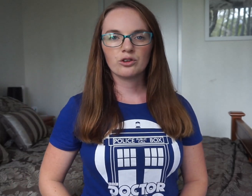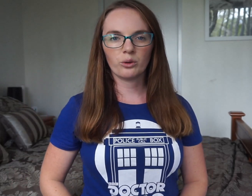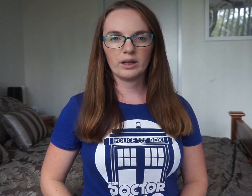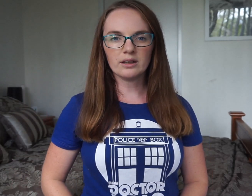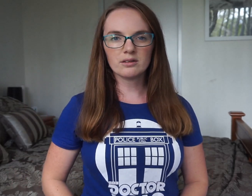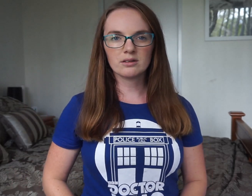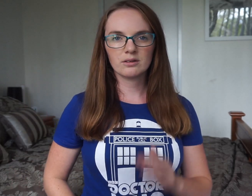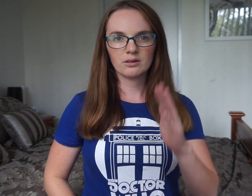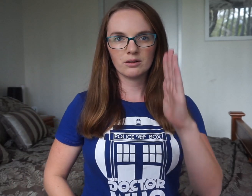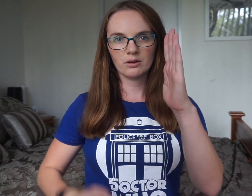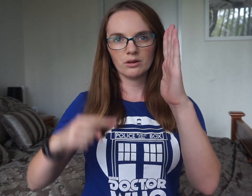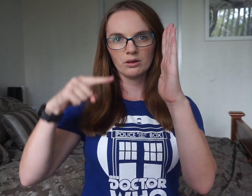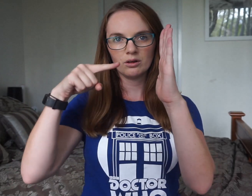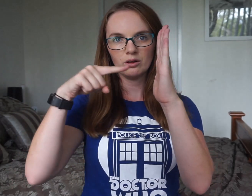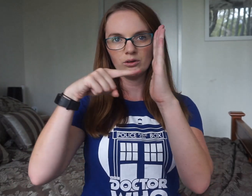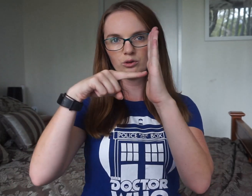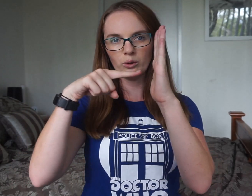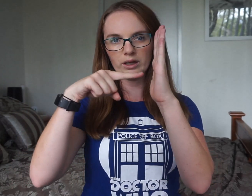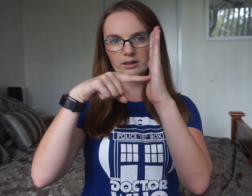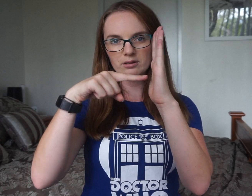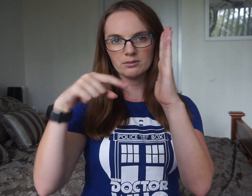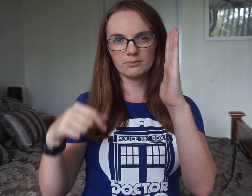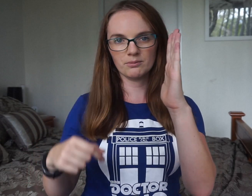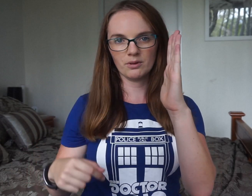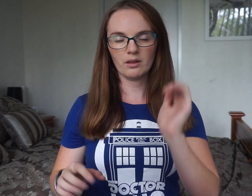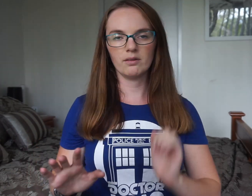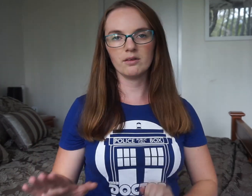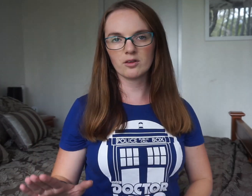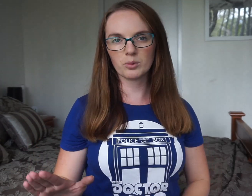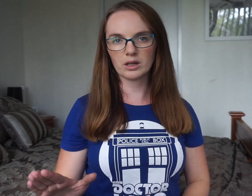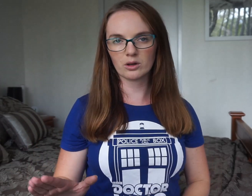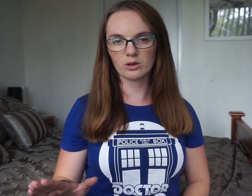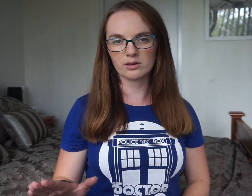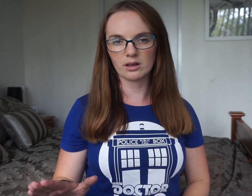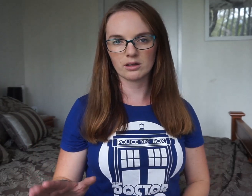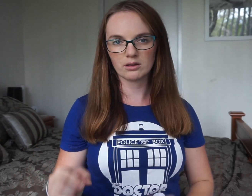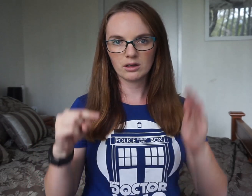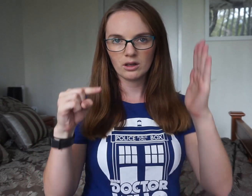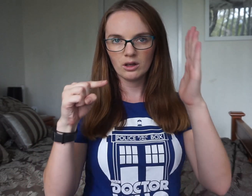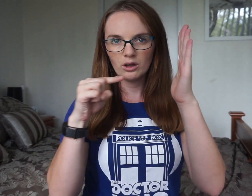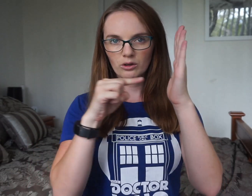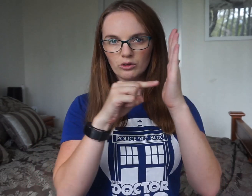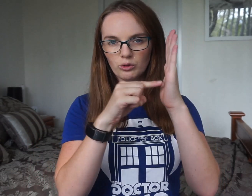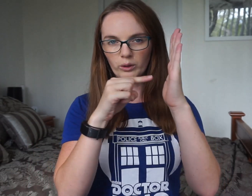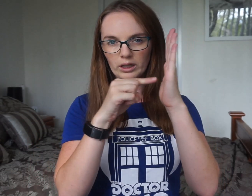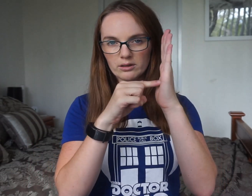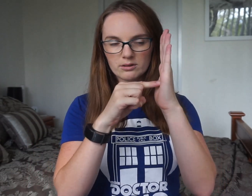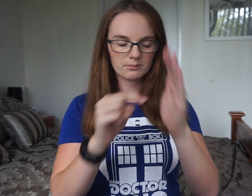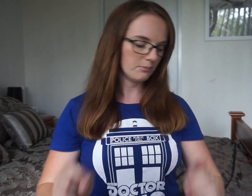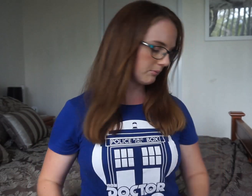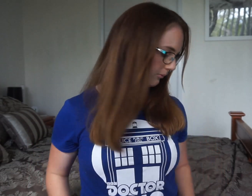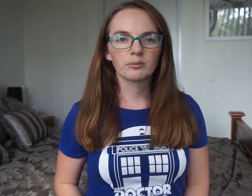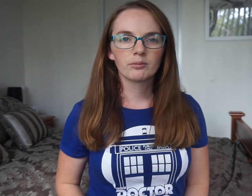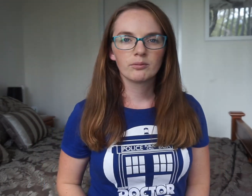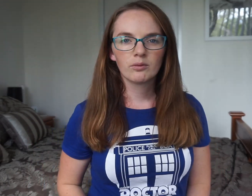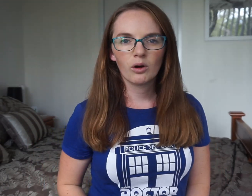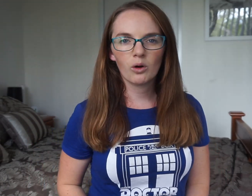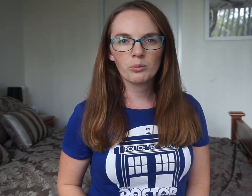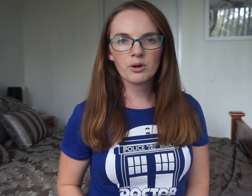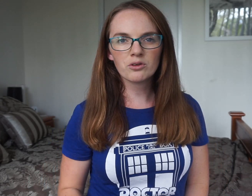Toilet. Toilet. This has been a godsend. Toilet. Almost.